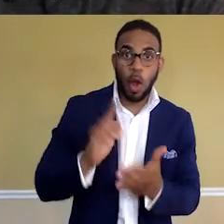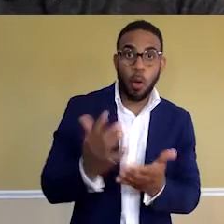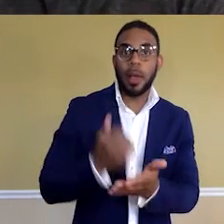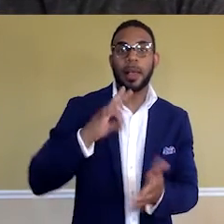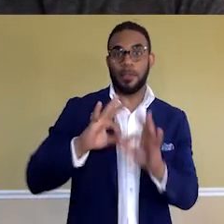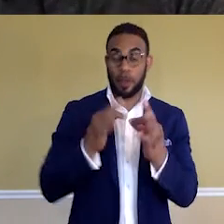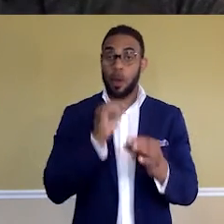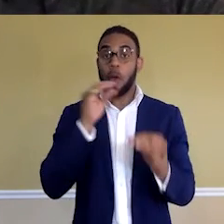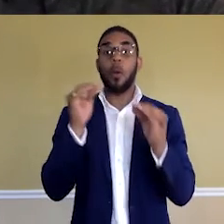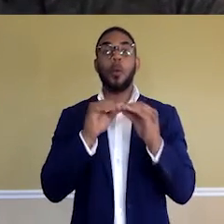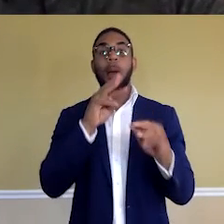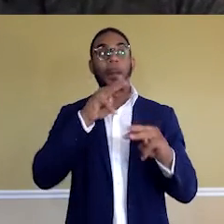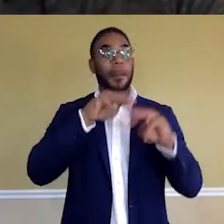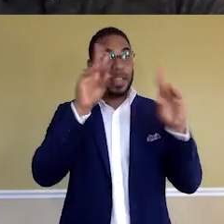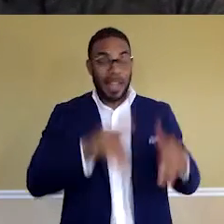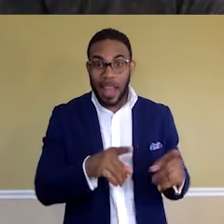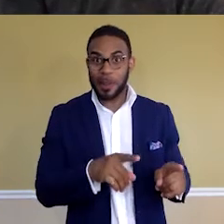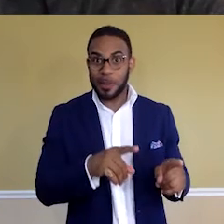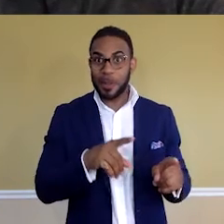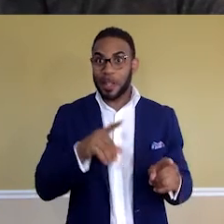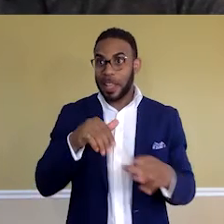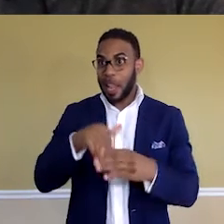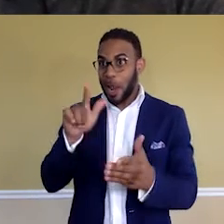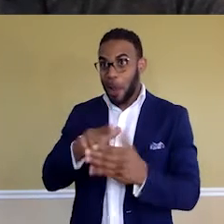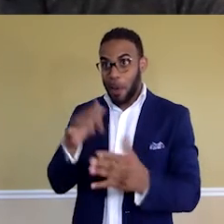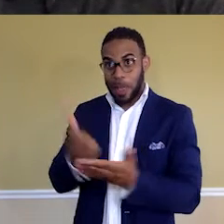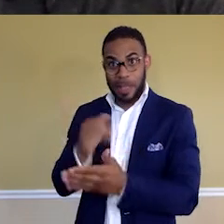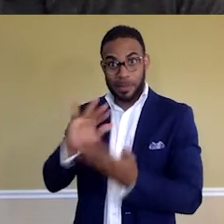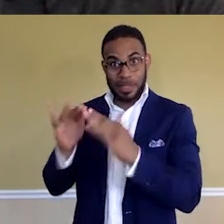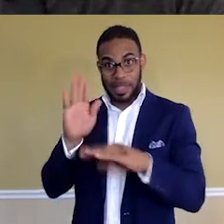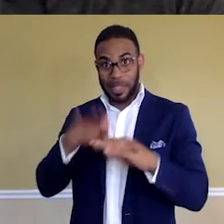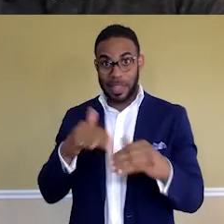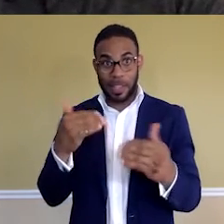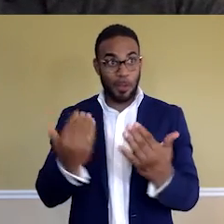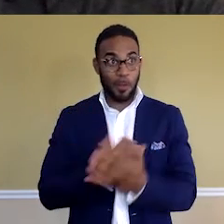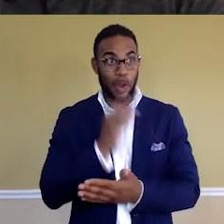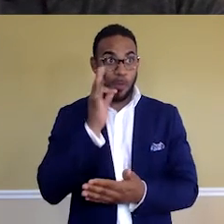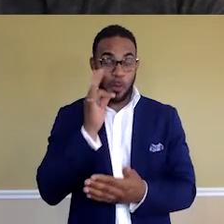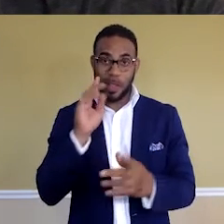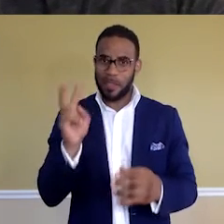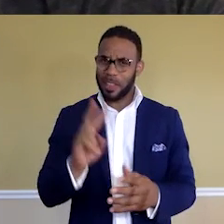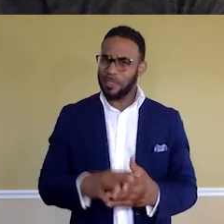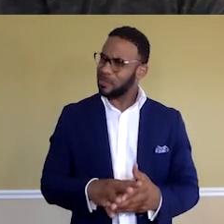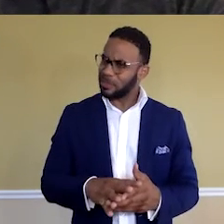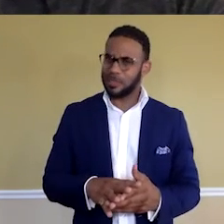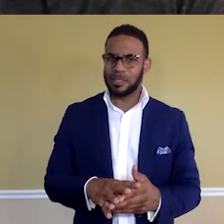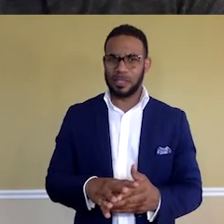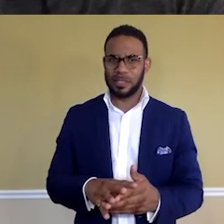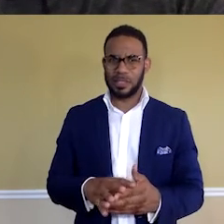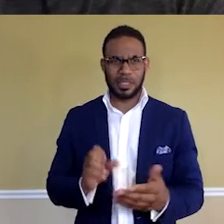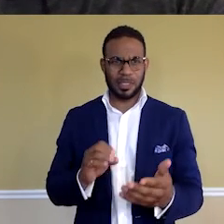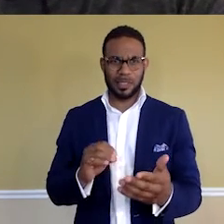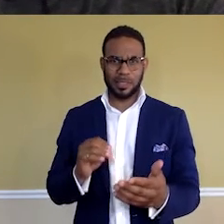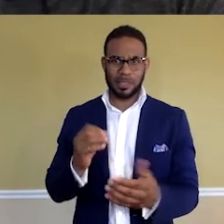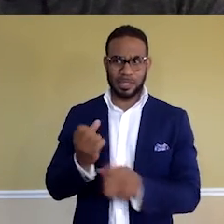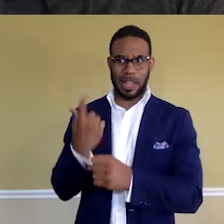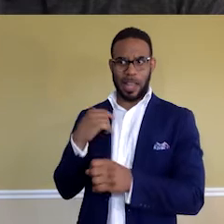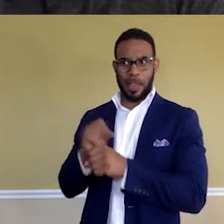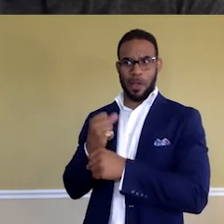There are more McDonald's in low-income cities than fresh fruits and vegetables. So, like, last year, I created an app called U